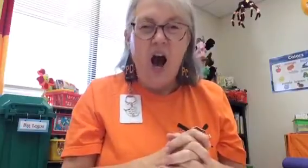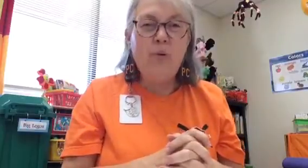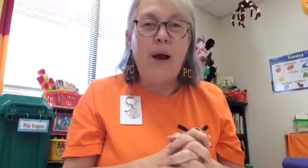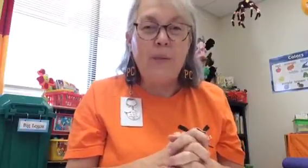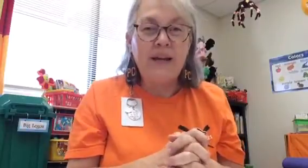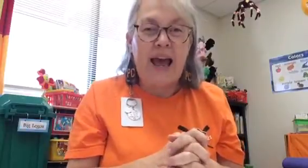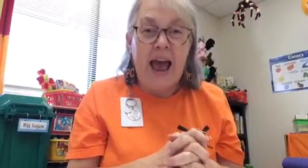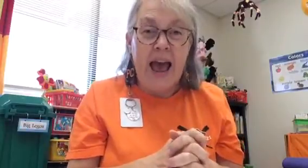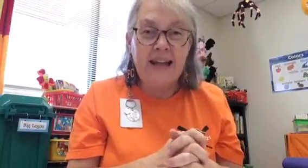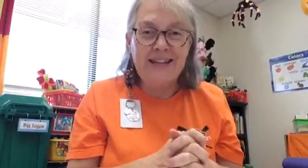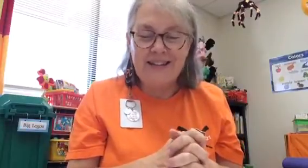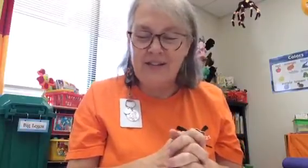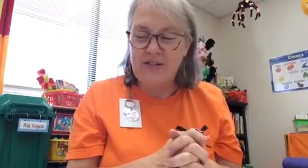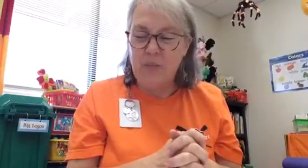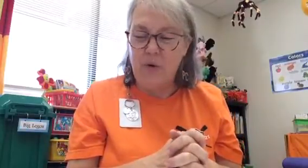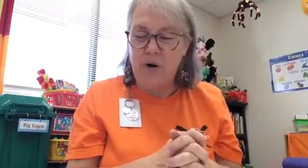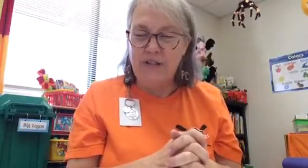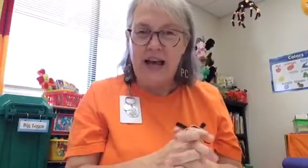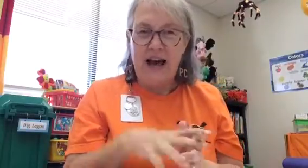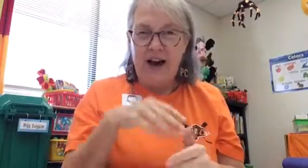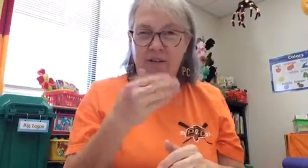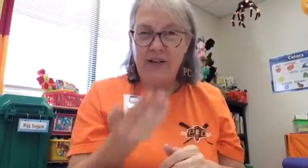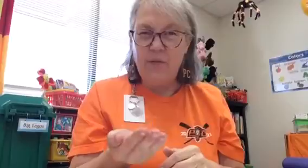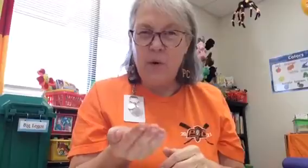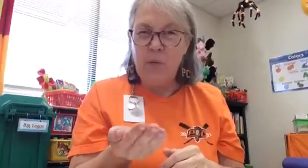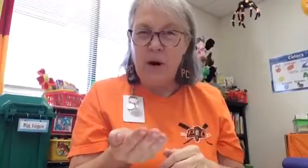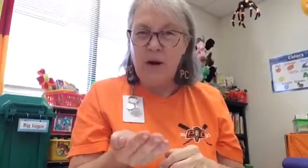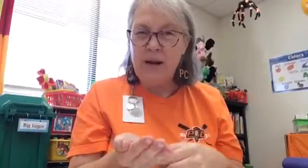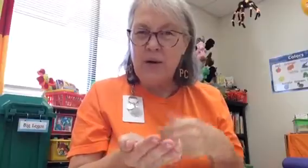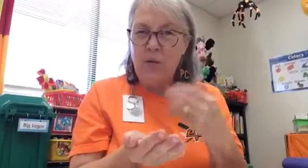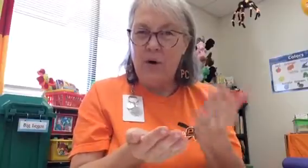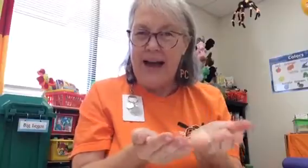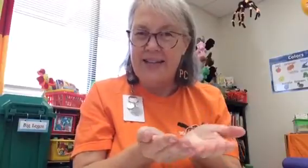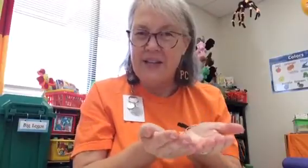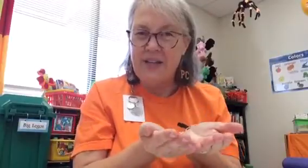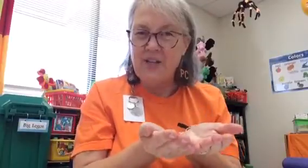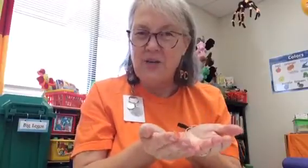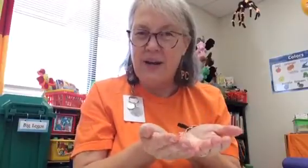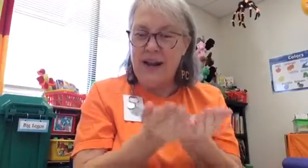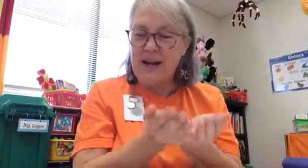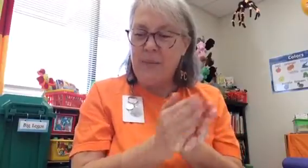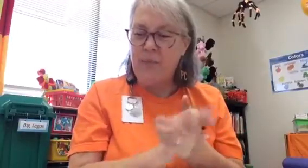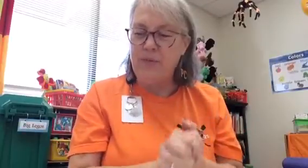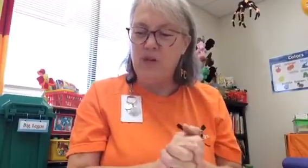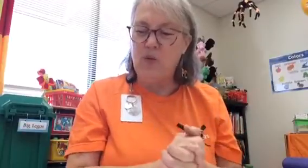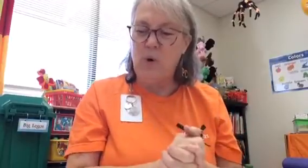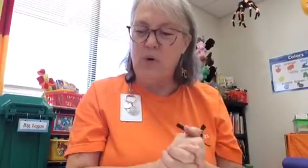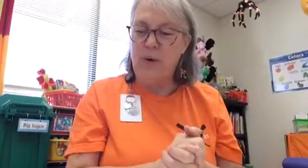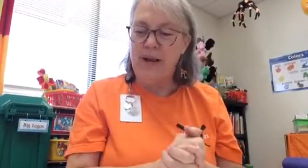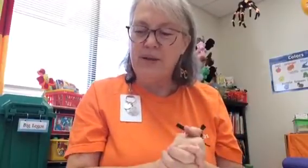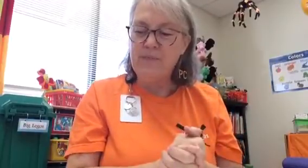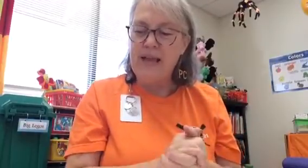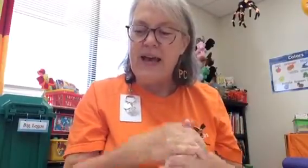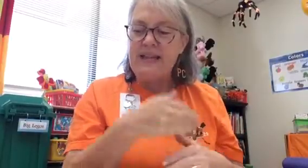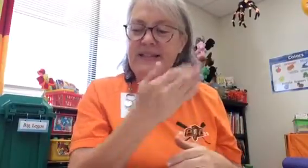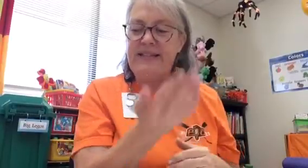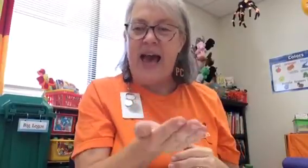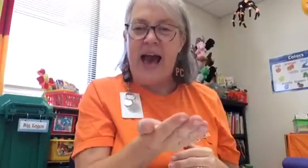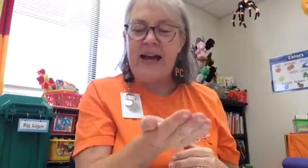Alright, we're going to add to some words. I'll give you a word. We'll add something to it and come up with a new word. Ready? Sad,